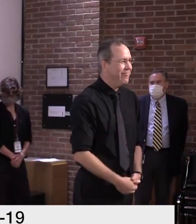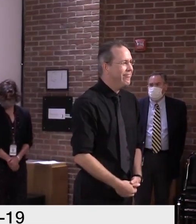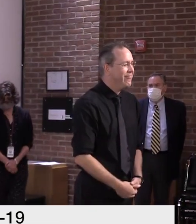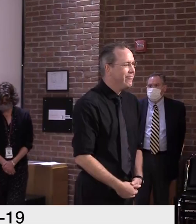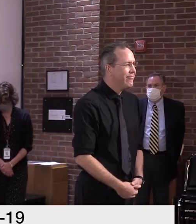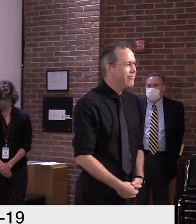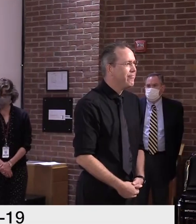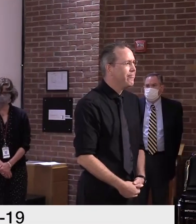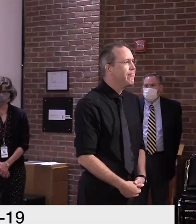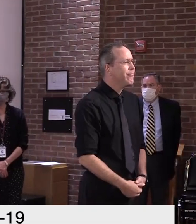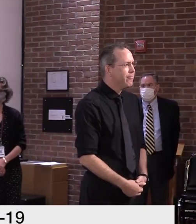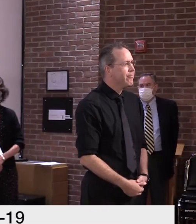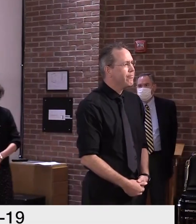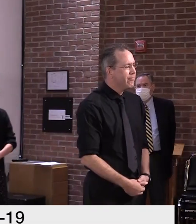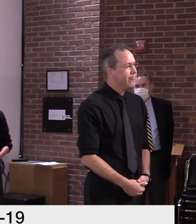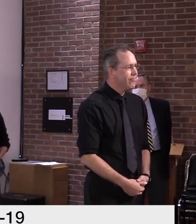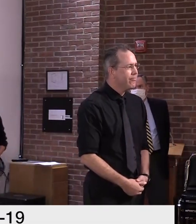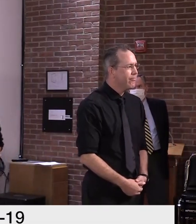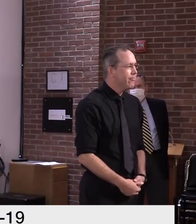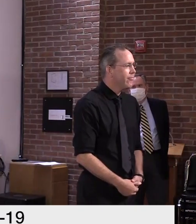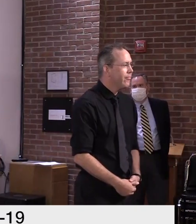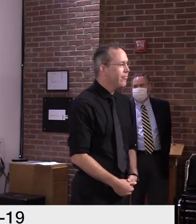I was not just elected governor.